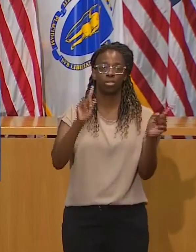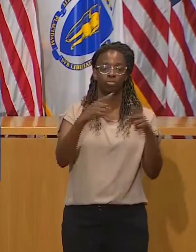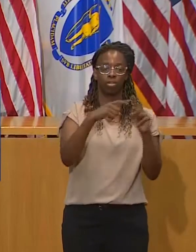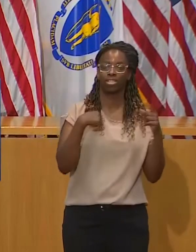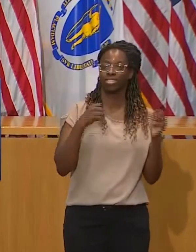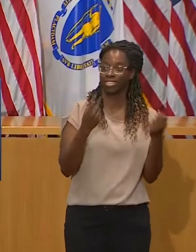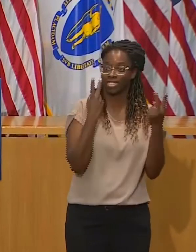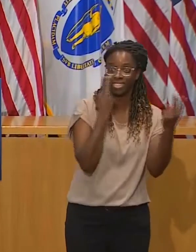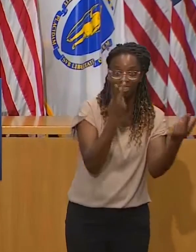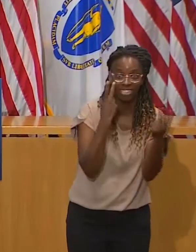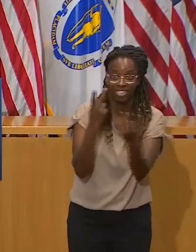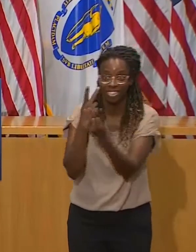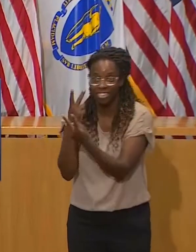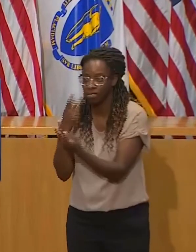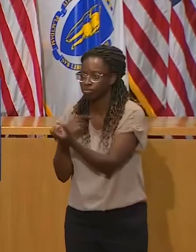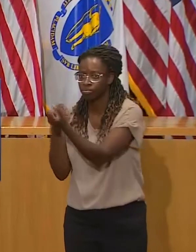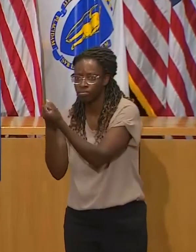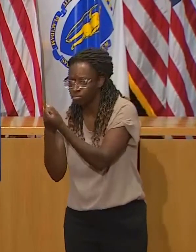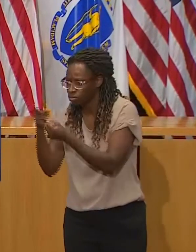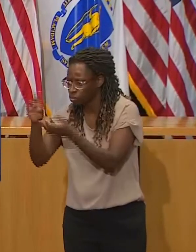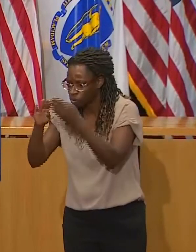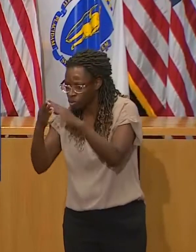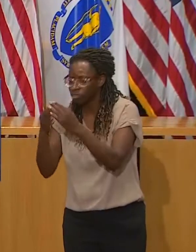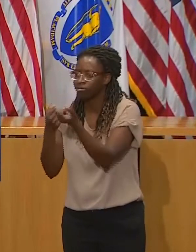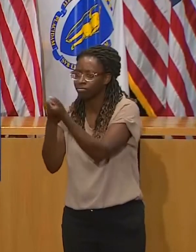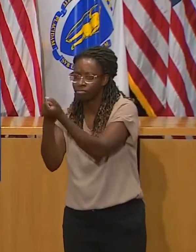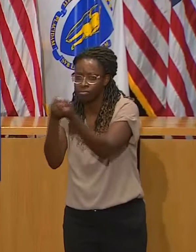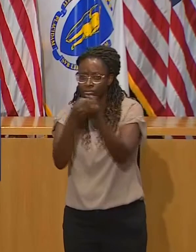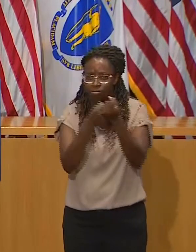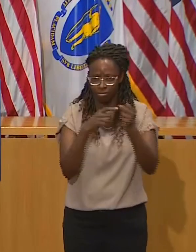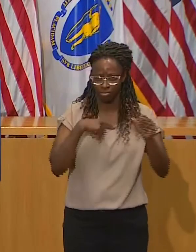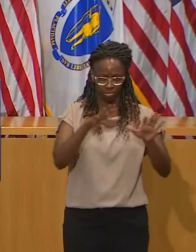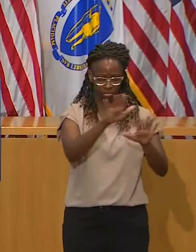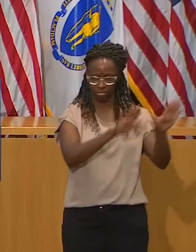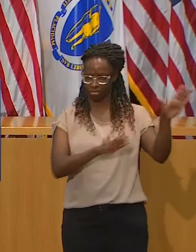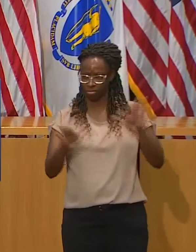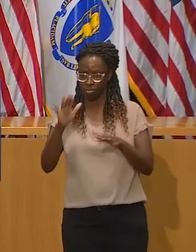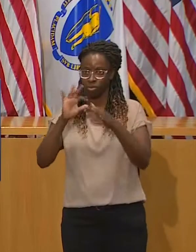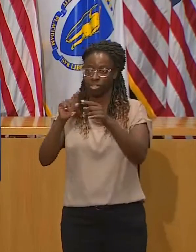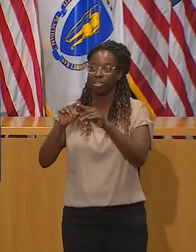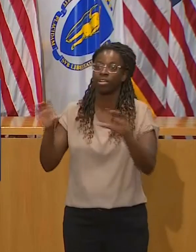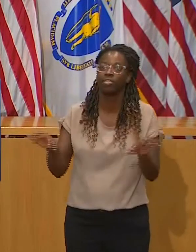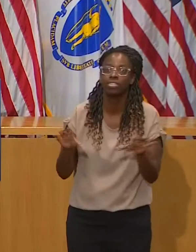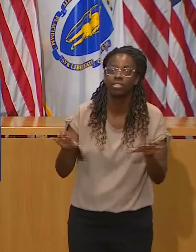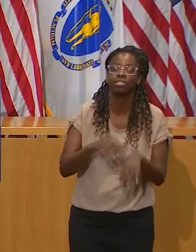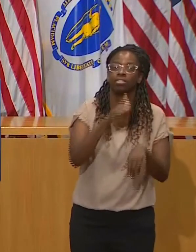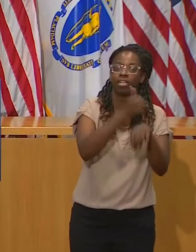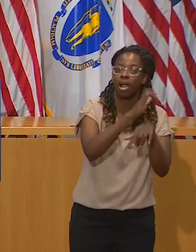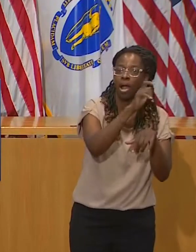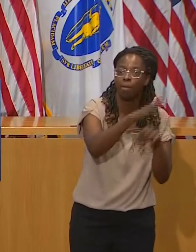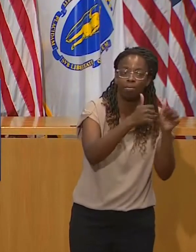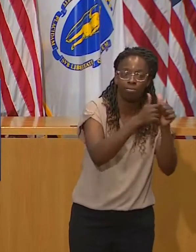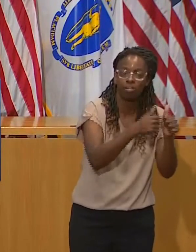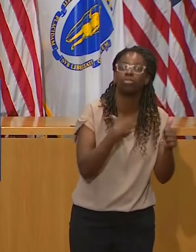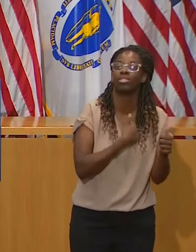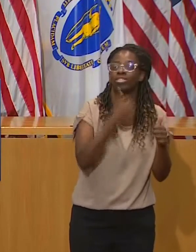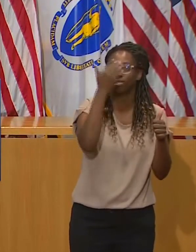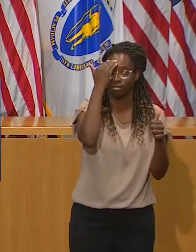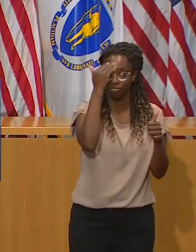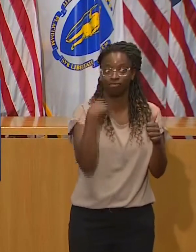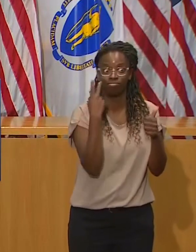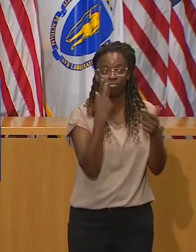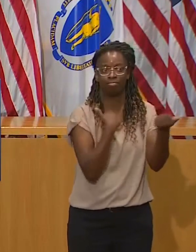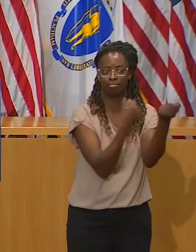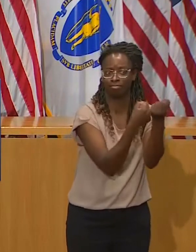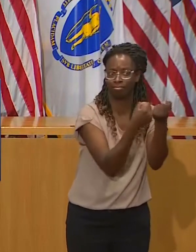as well as some of the cluster work that will start showing up in our weekly report, will be really helpful to people. The other thing I have to point out, because it's